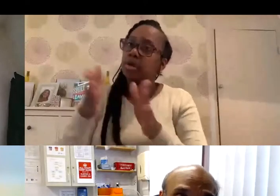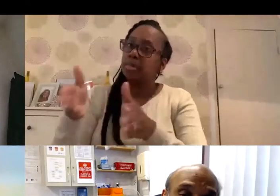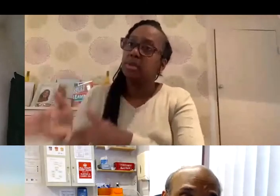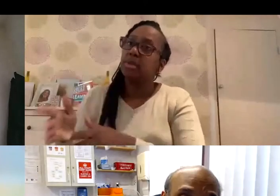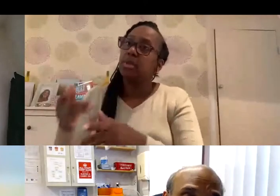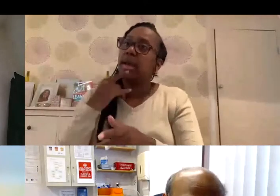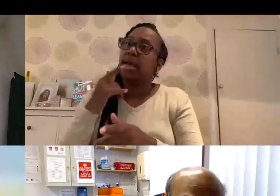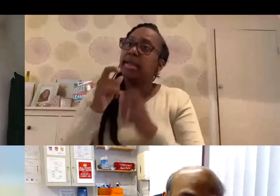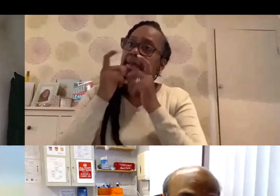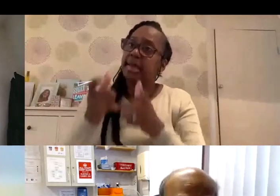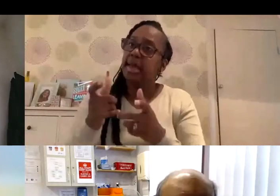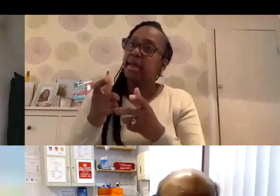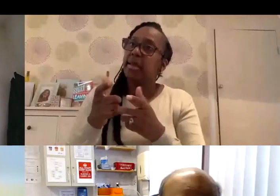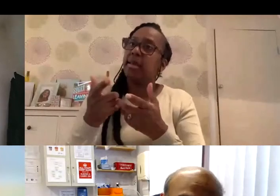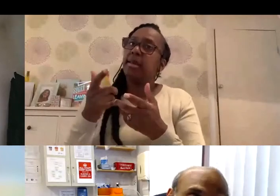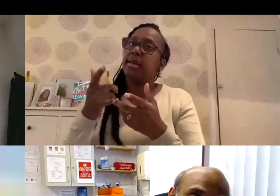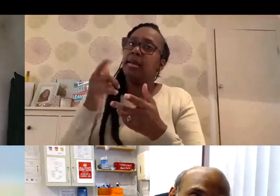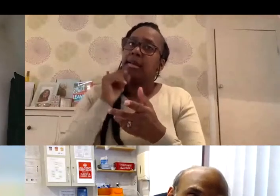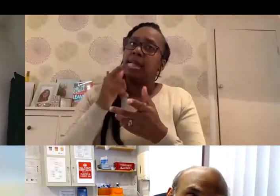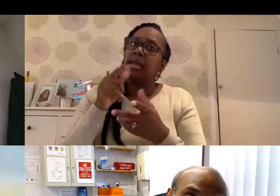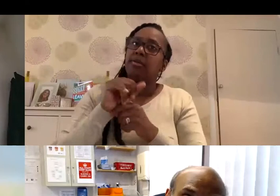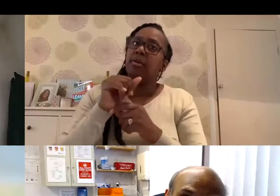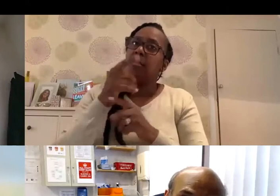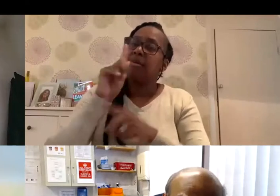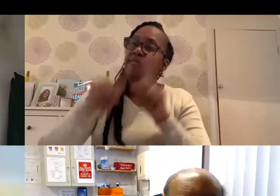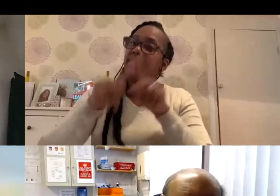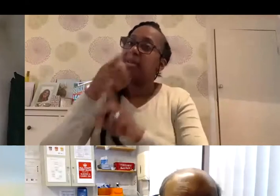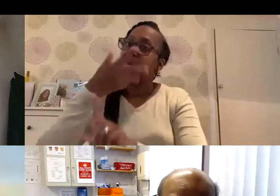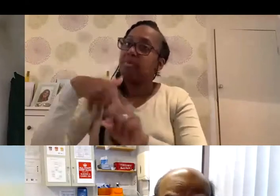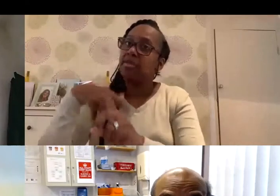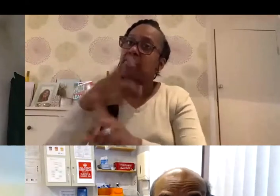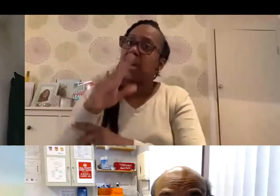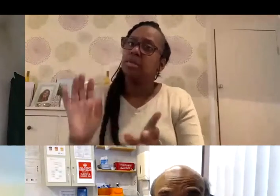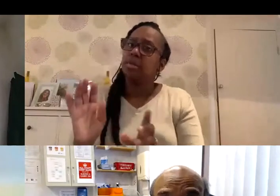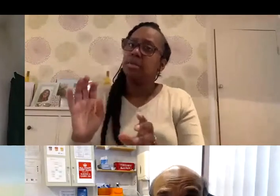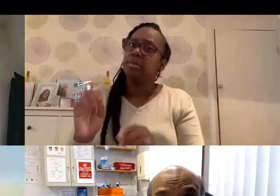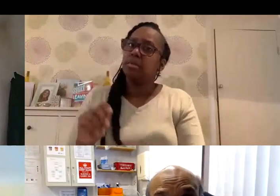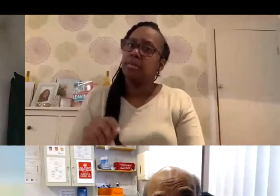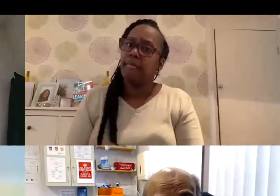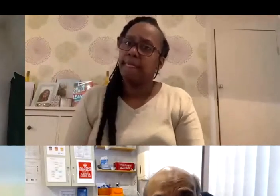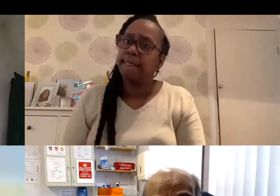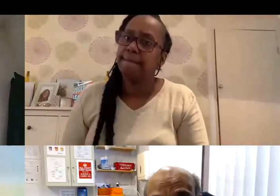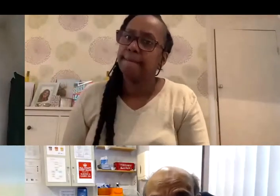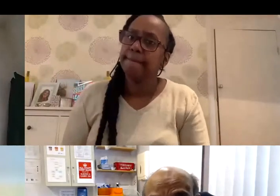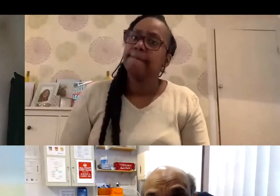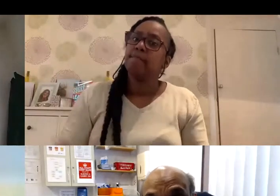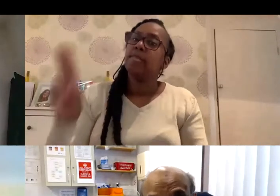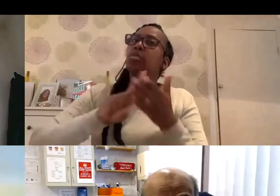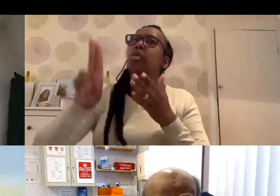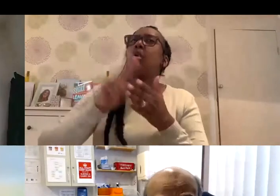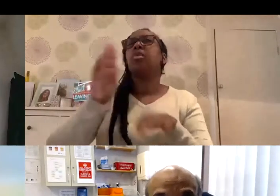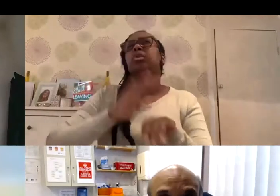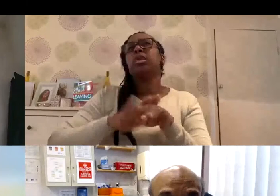primary care too, joined these trials from various ethnic backgrounds. So it was a compression of the usual timescale.